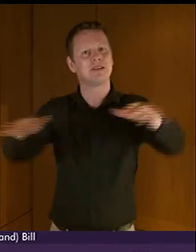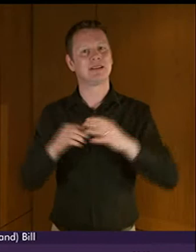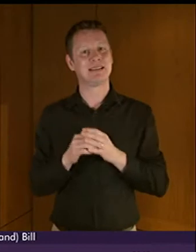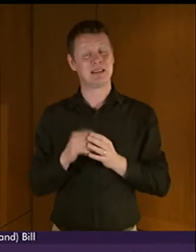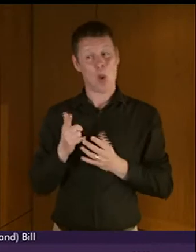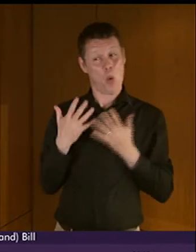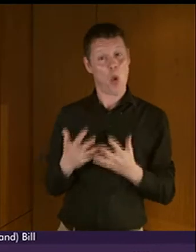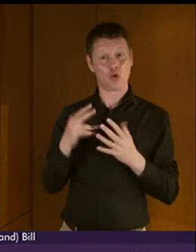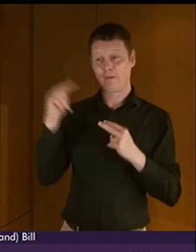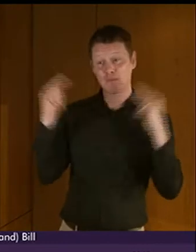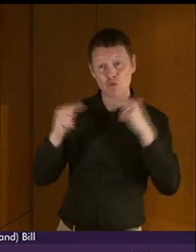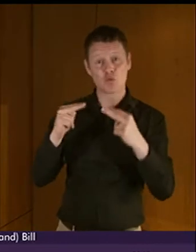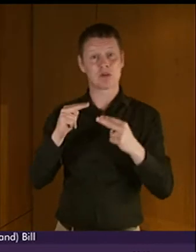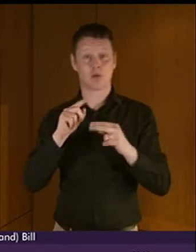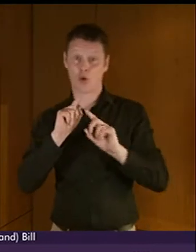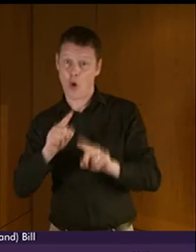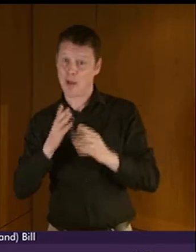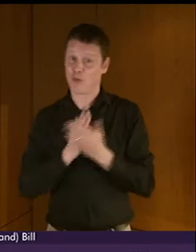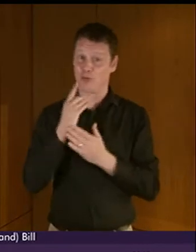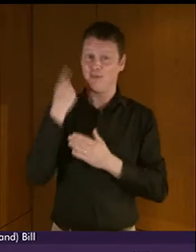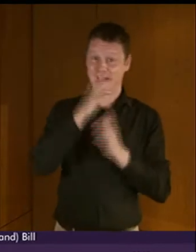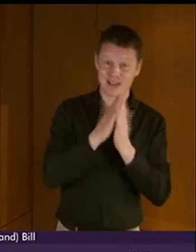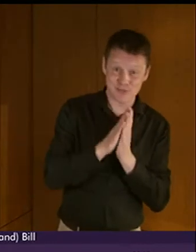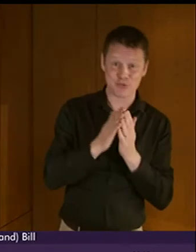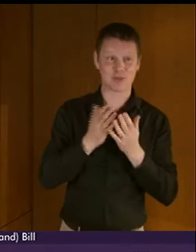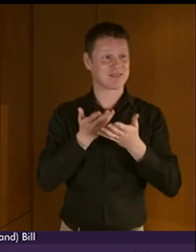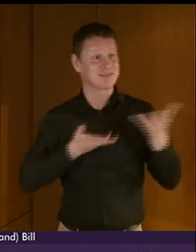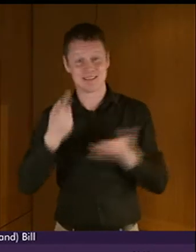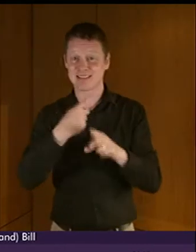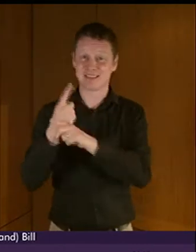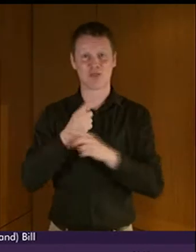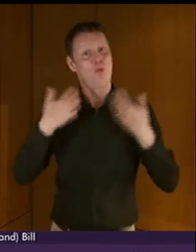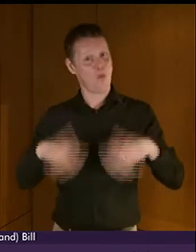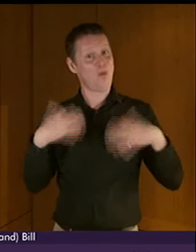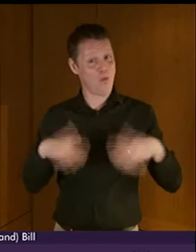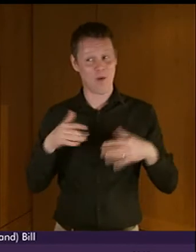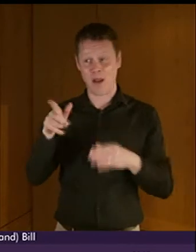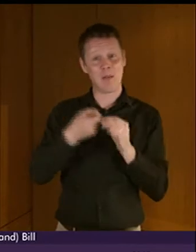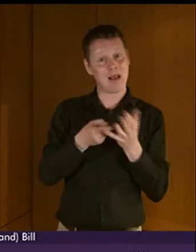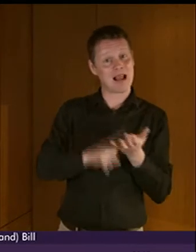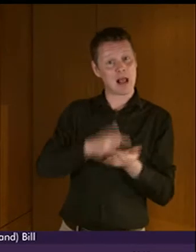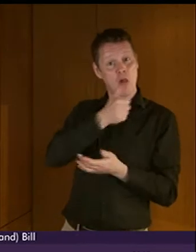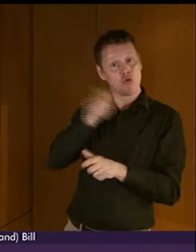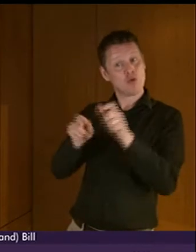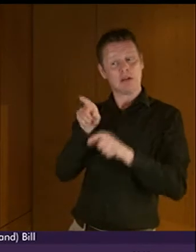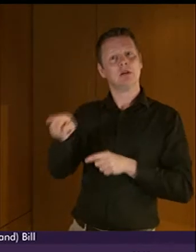and comments about the bill via Facebook and during our informal discussions. BSL users told us about the challenges experienced by deaf people